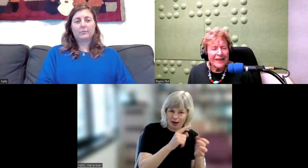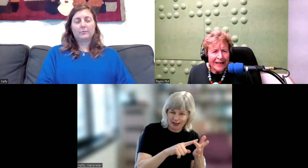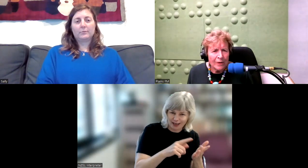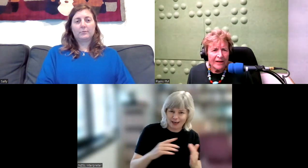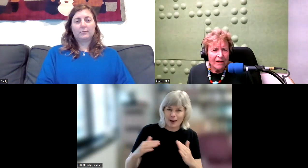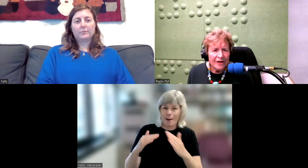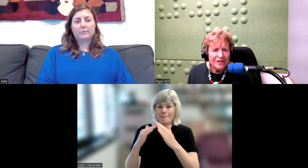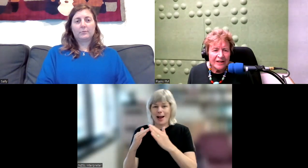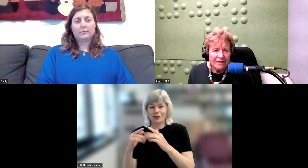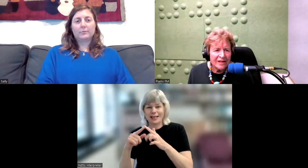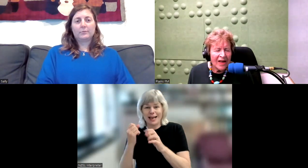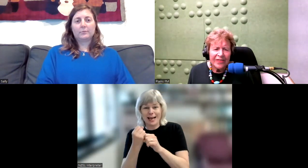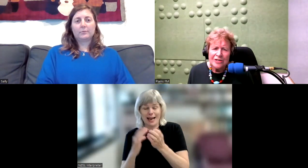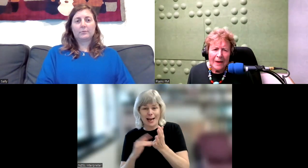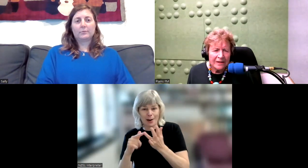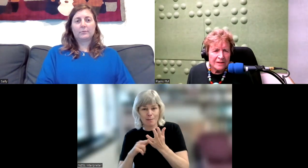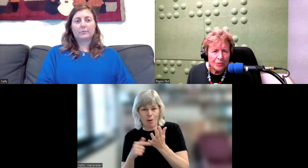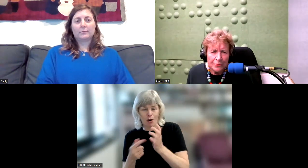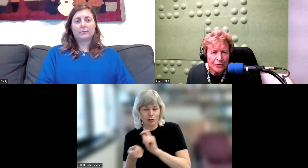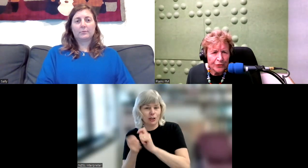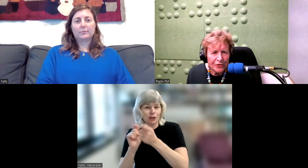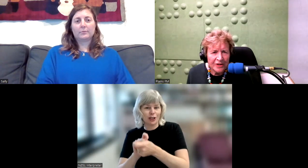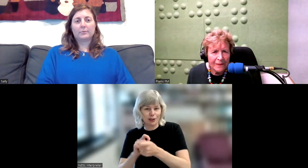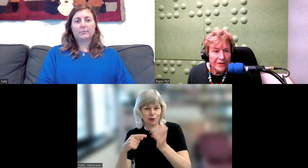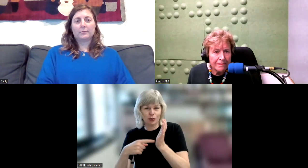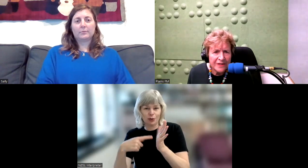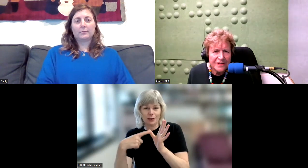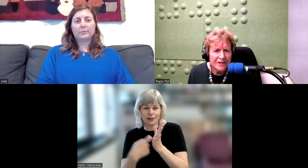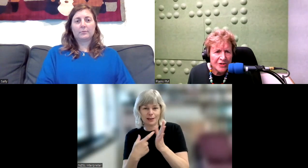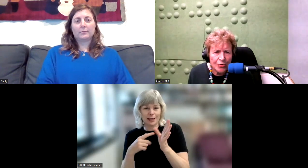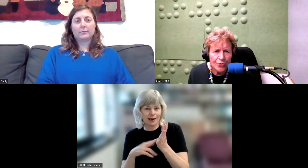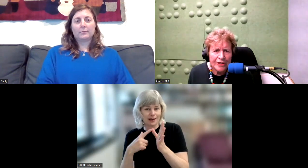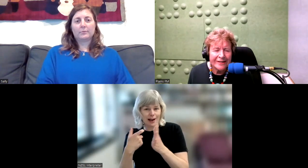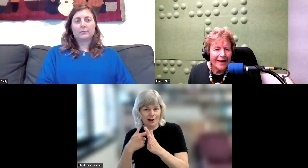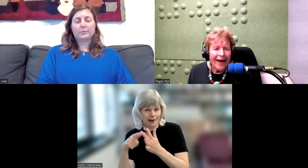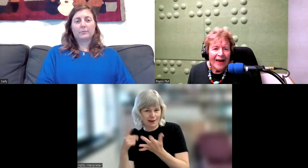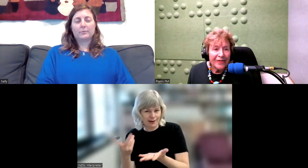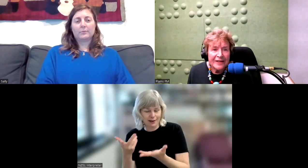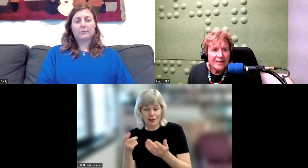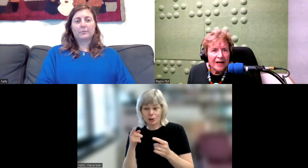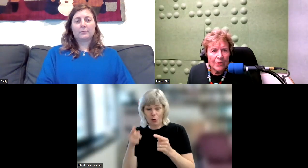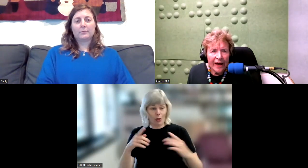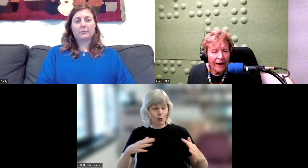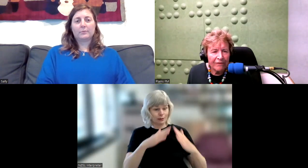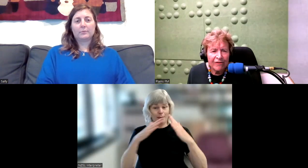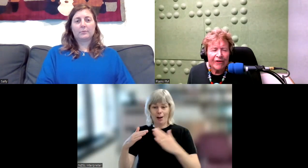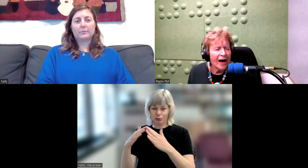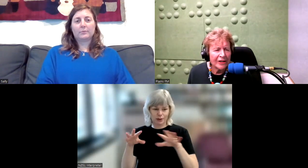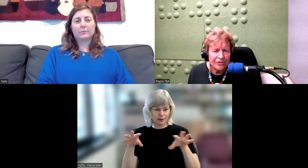the iwi of those areas, those mountains were beautiful to them with the myths and the stories and things that they would have for hundreds